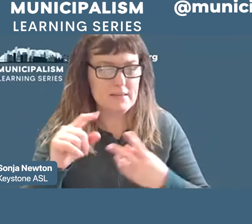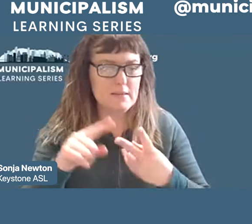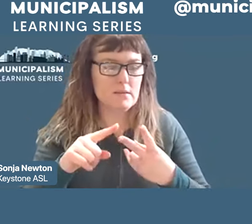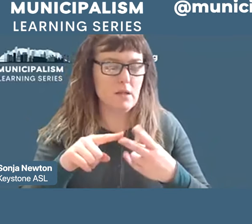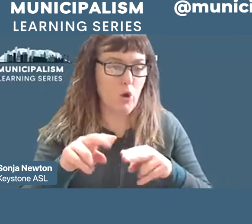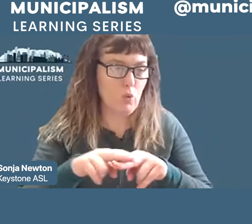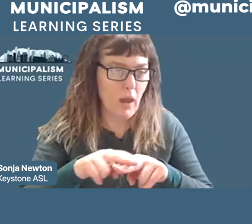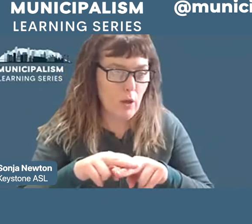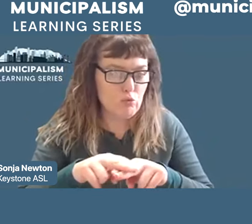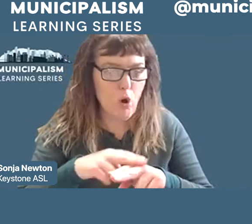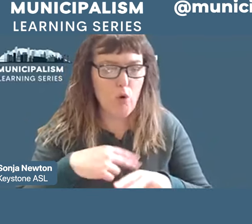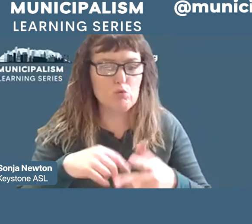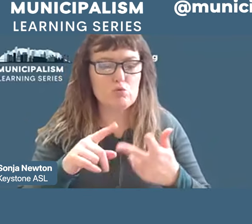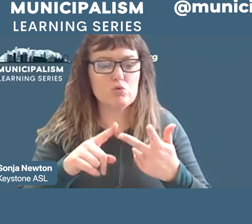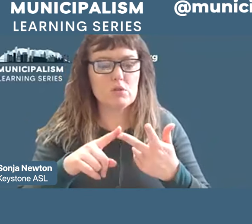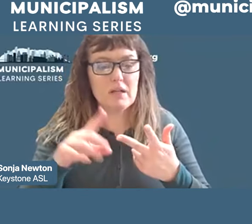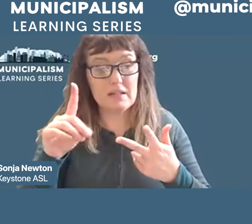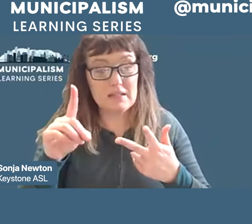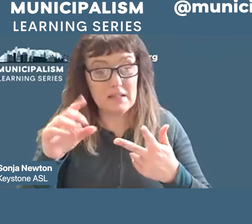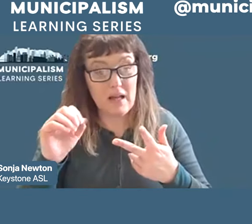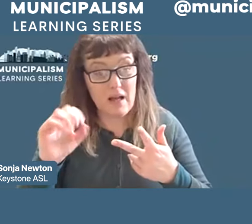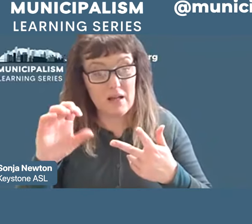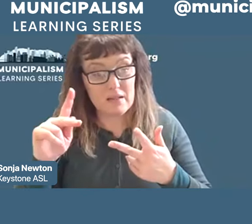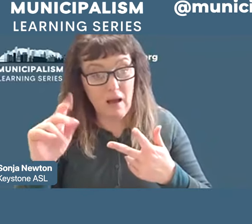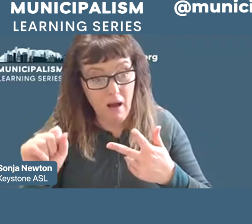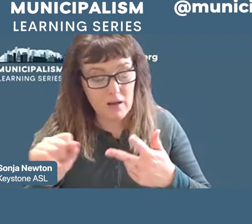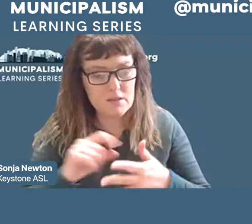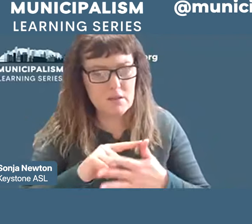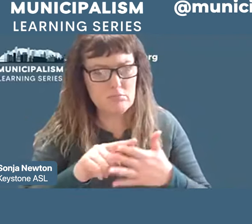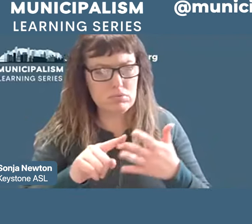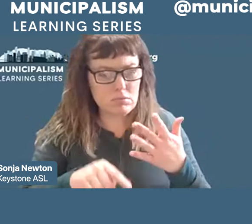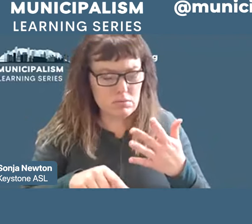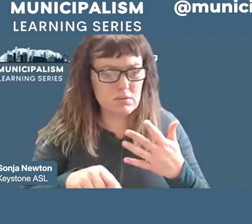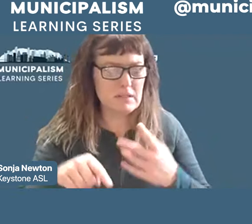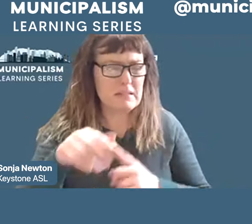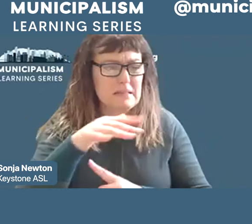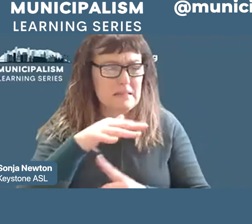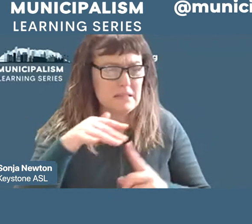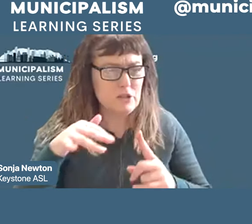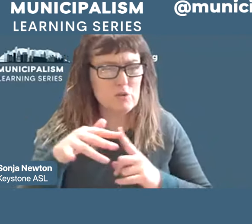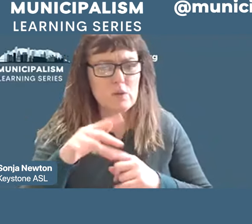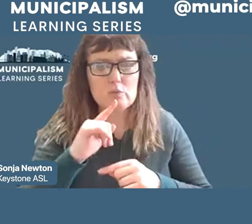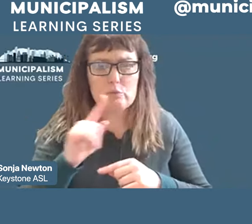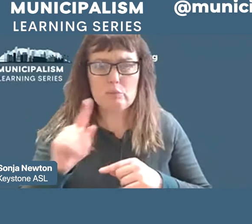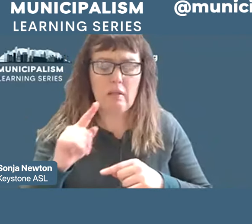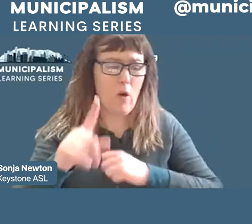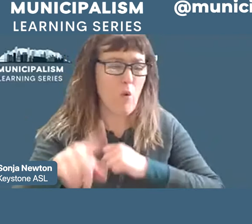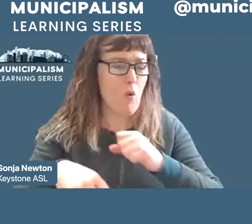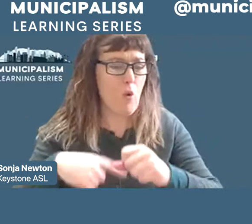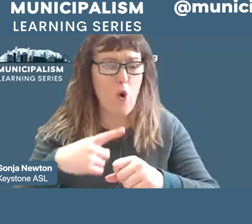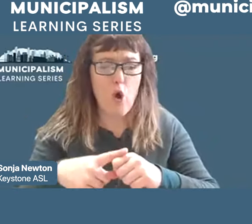sites, these conditions precipitated a worldwide wave of mass strikes